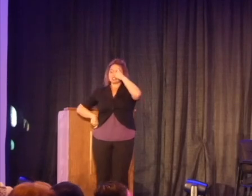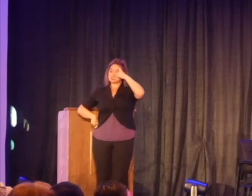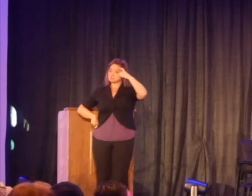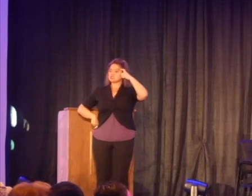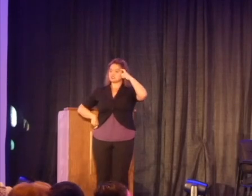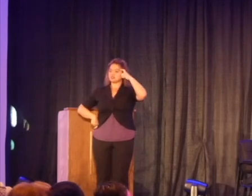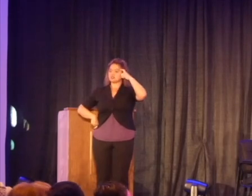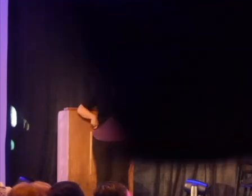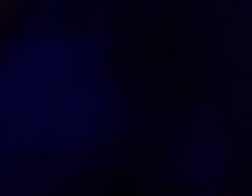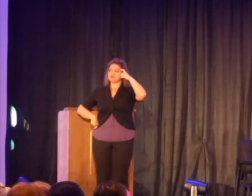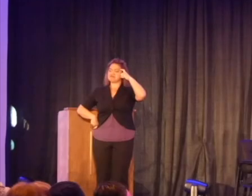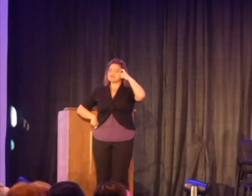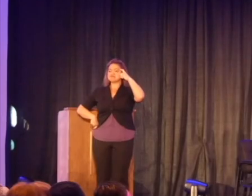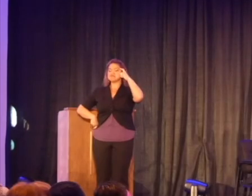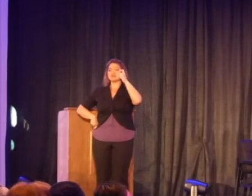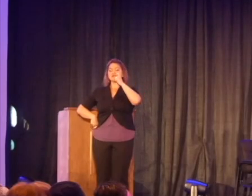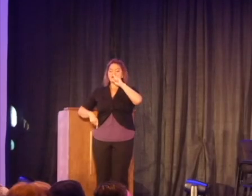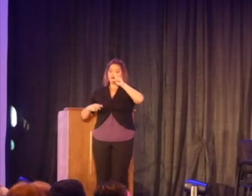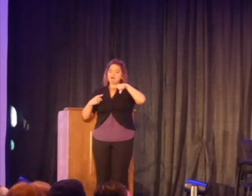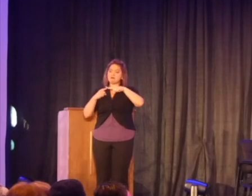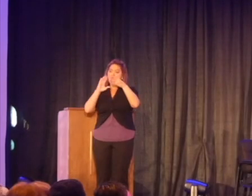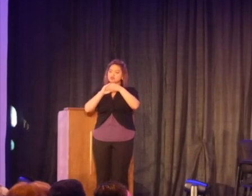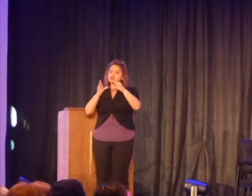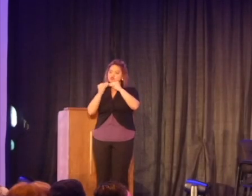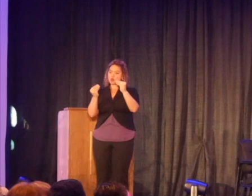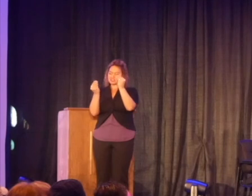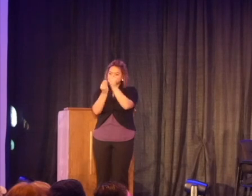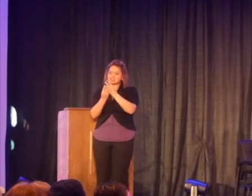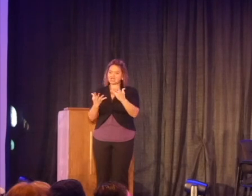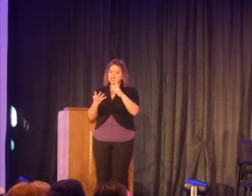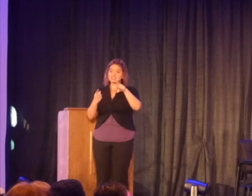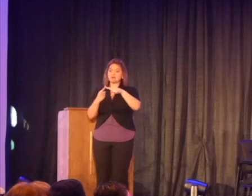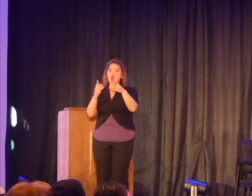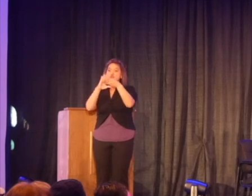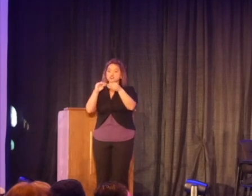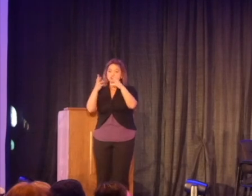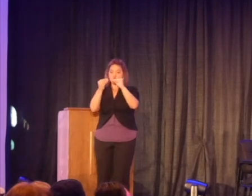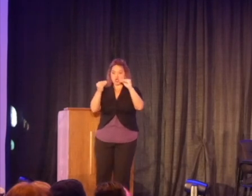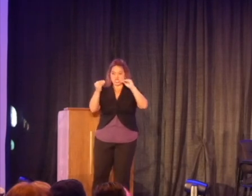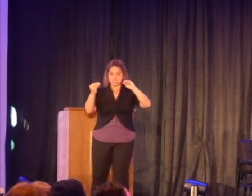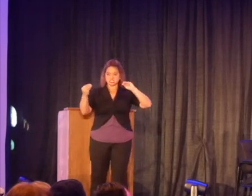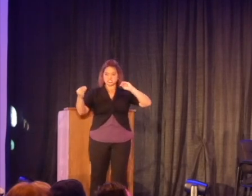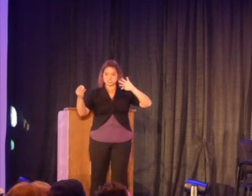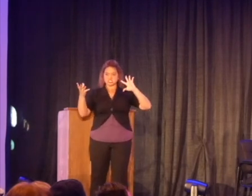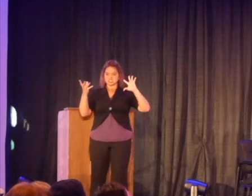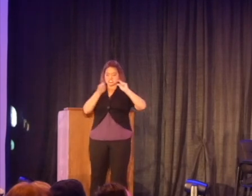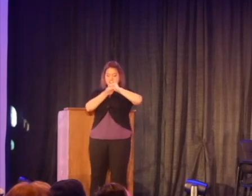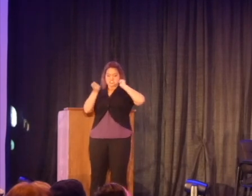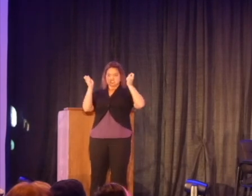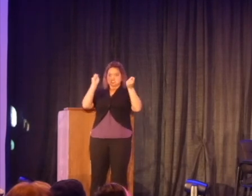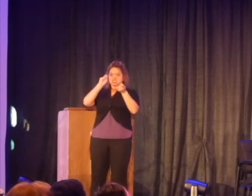So, it isn't just about storytelling. It's about story untelling. Many